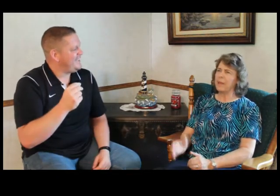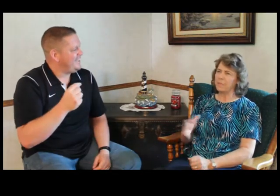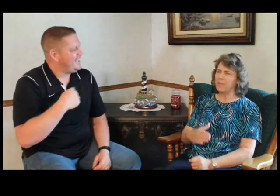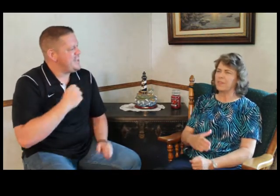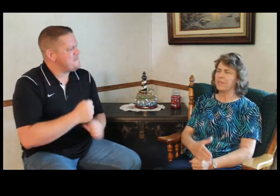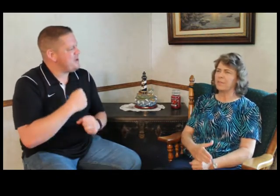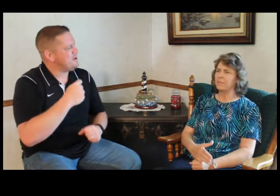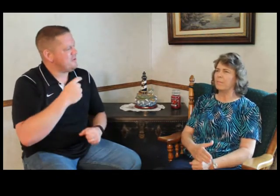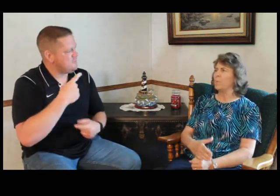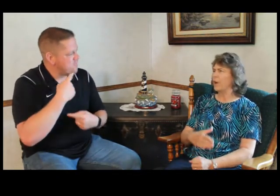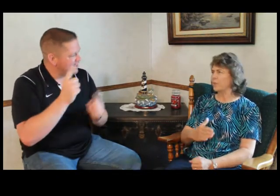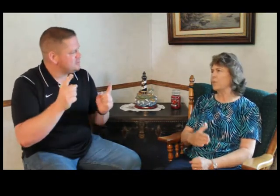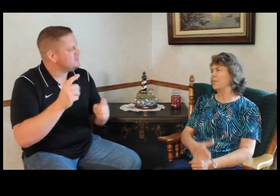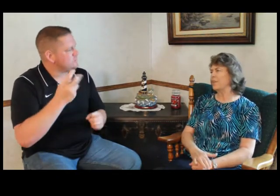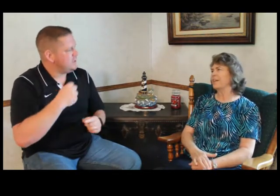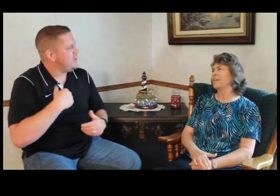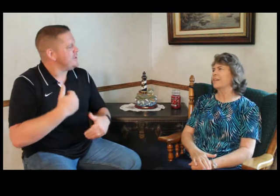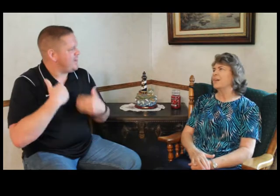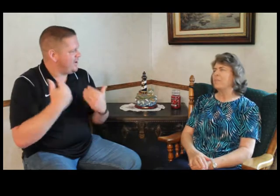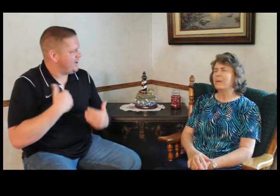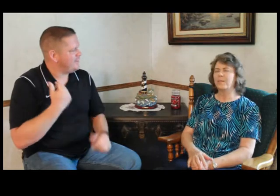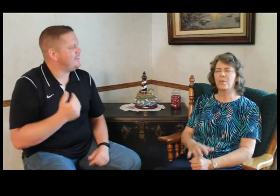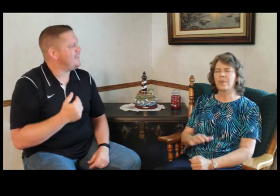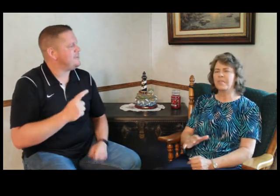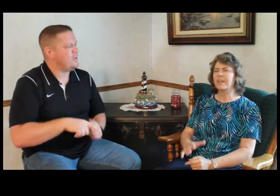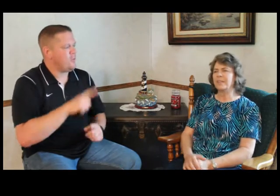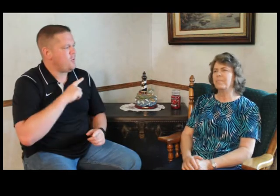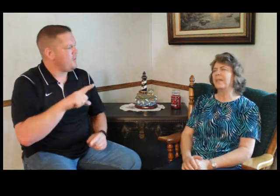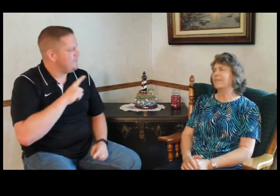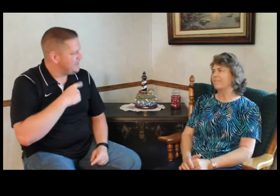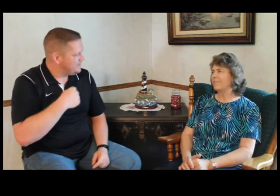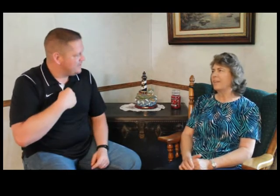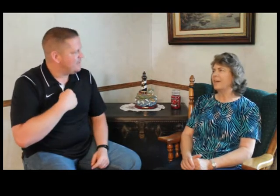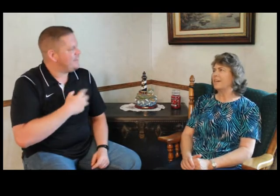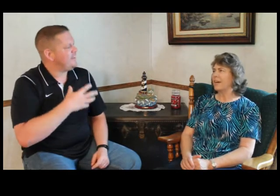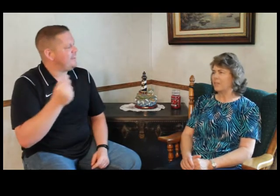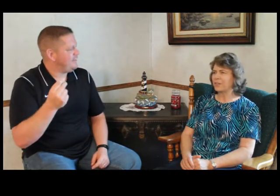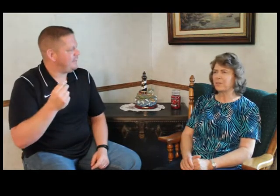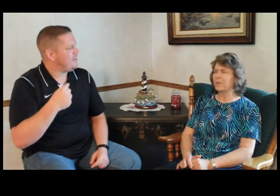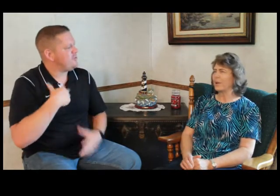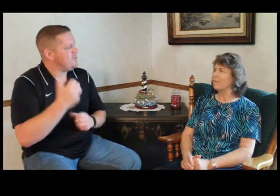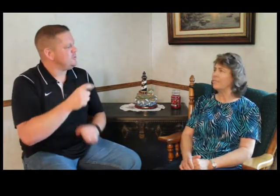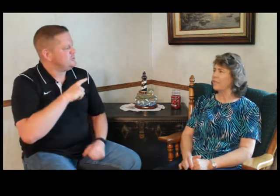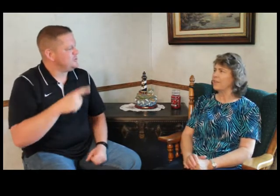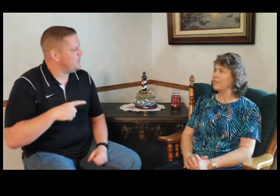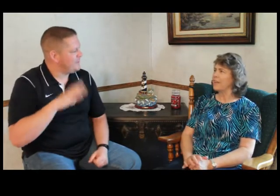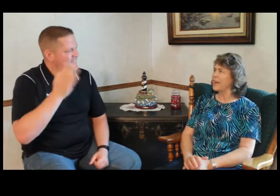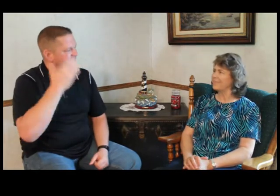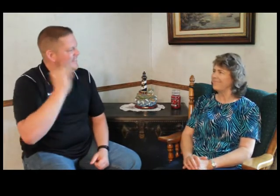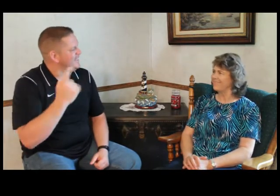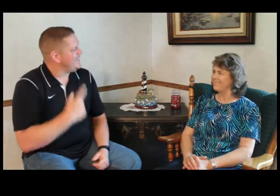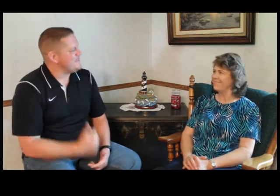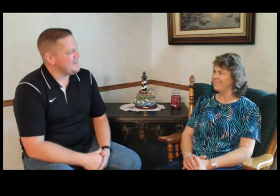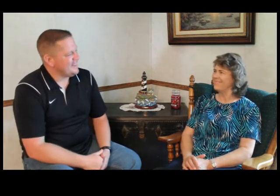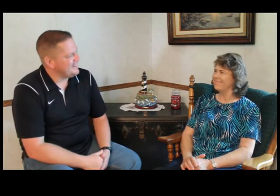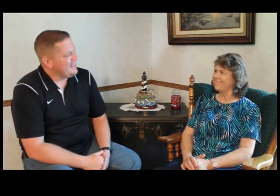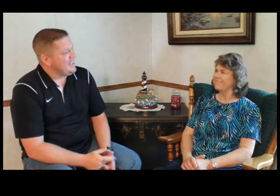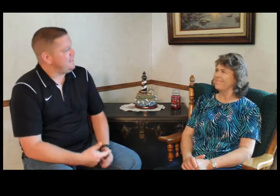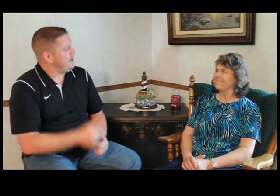made a profession when I was really young. But the Lord convicted me and I trust the Lord and I'll never forget the day. Amen. Then